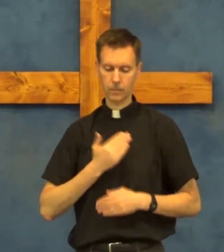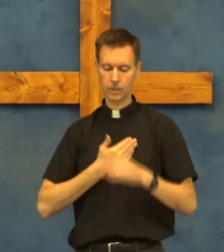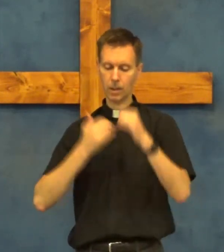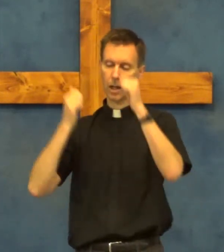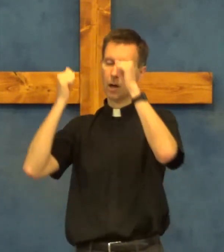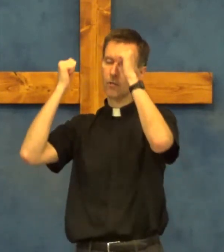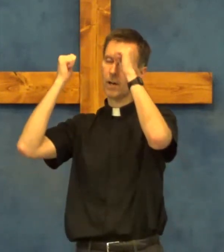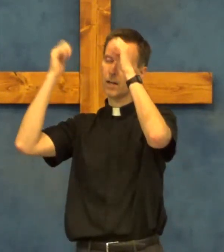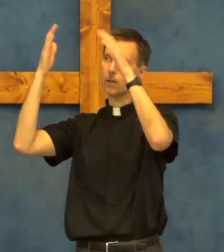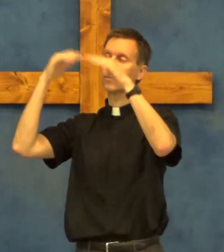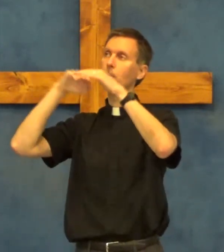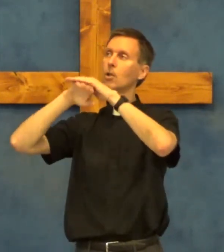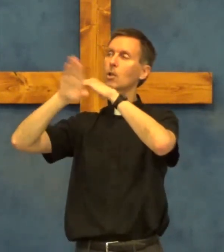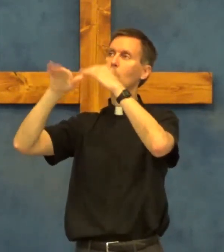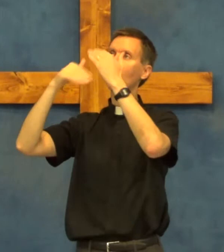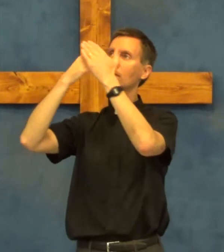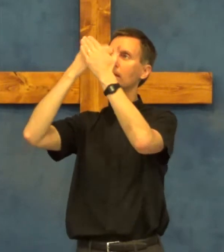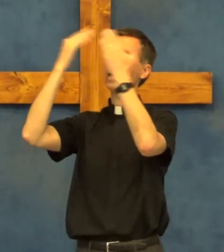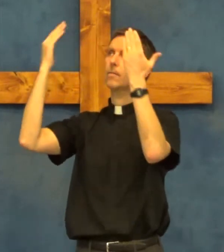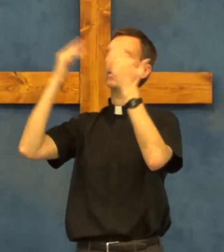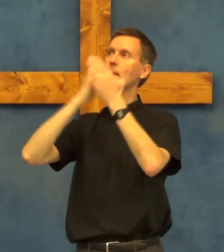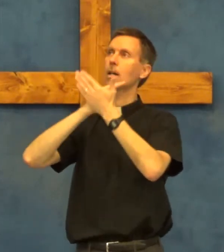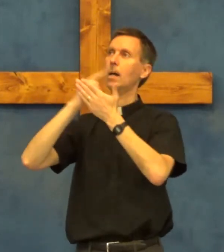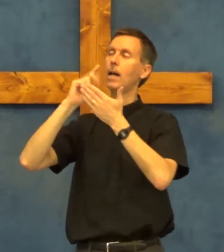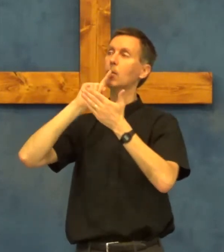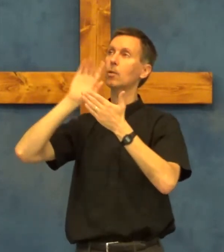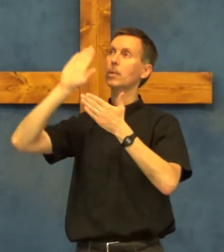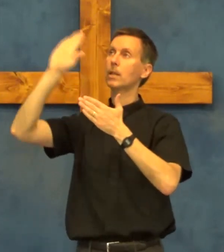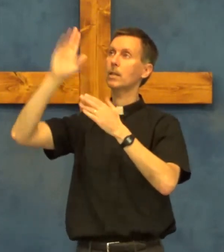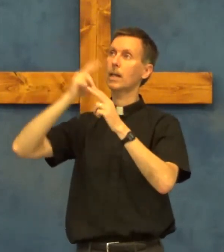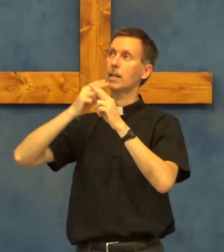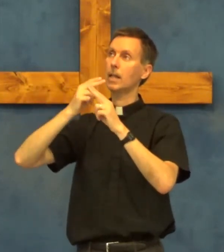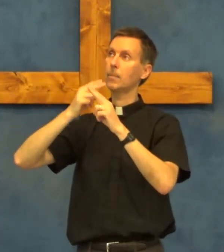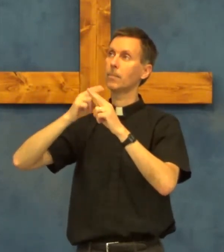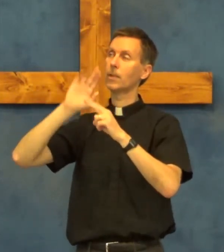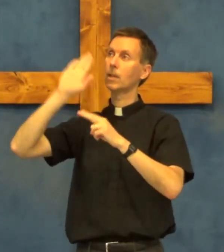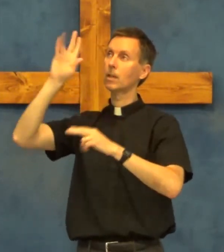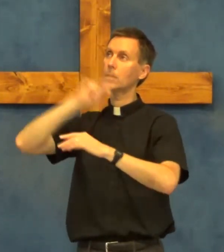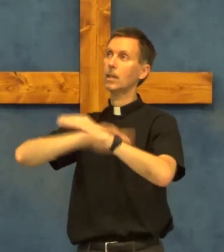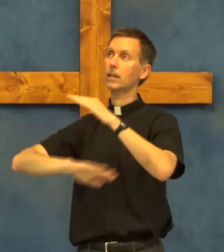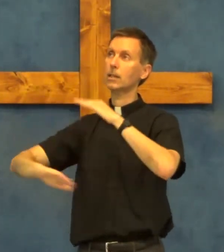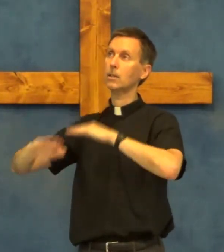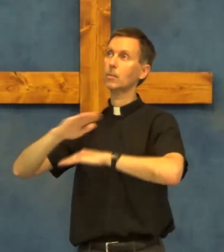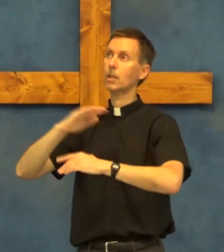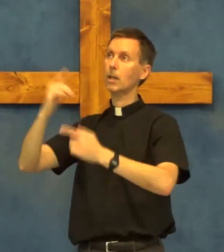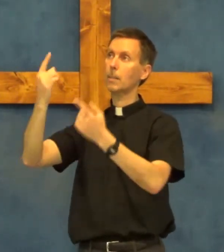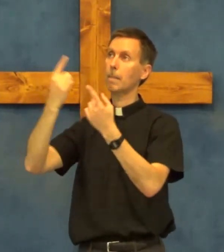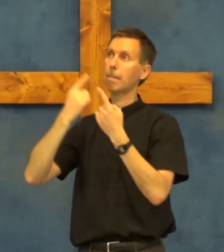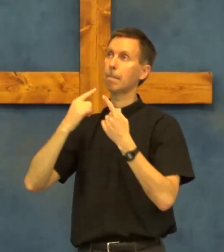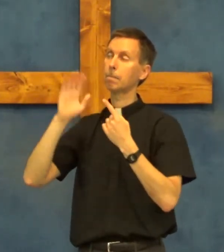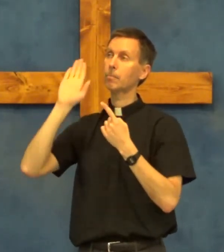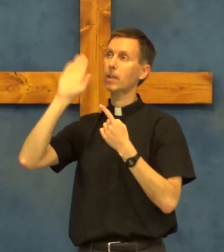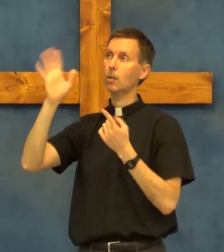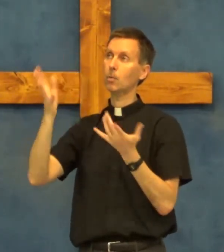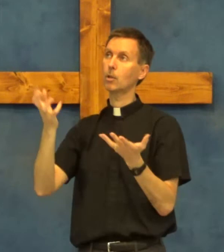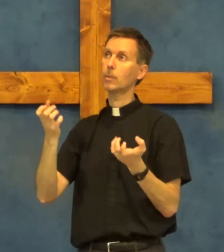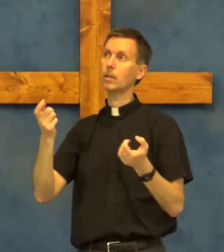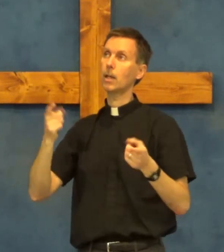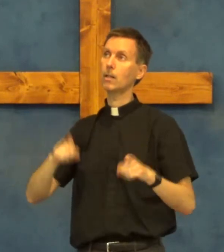our Father who art in heaven hallowed be thy name thy kingdom come thy will be done